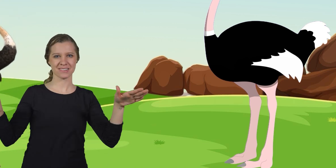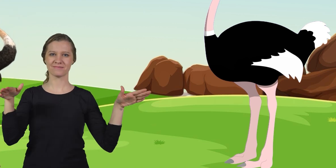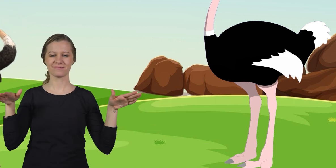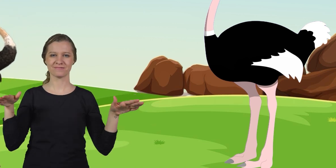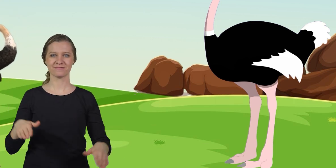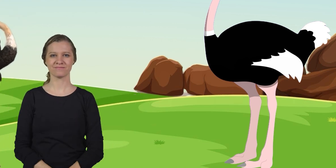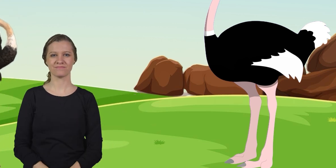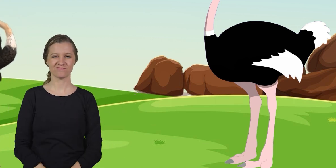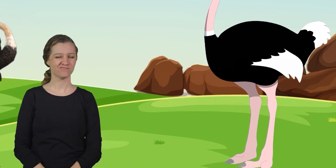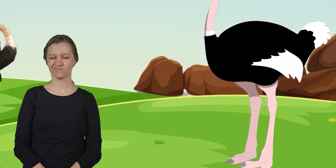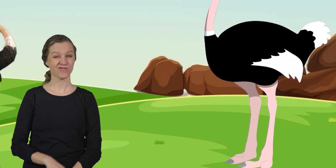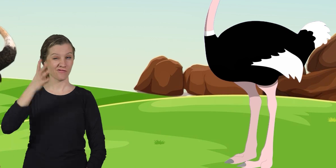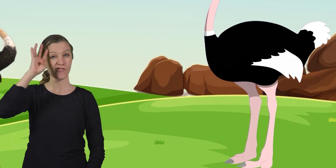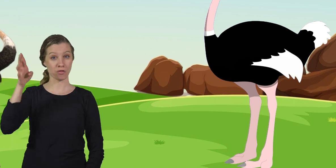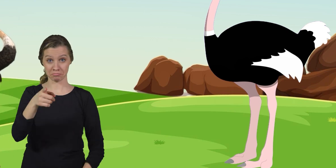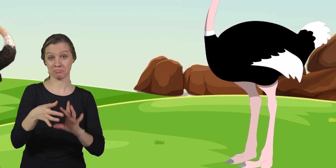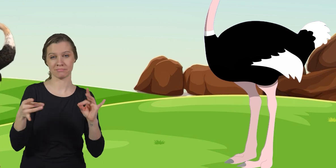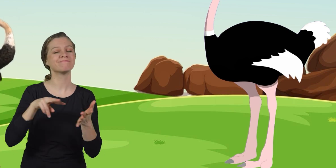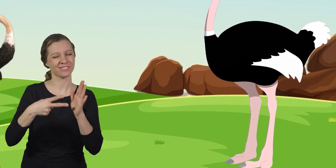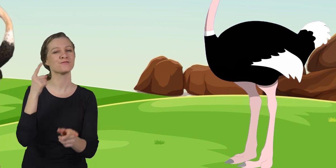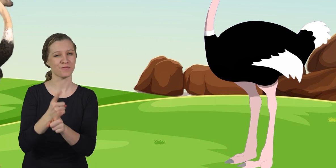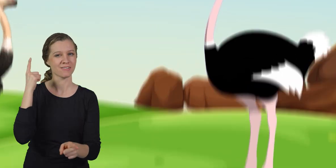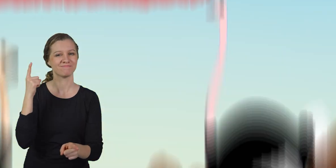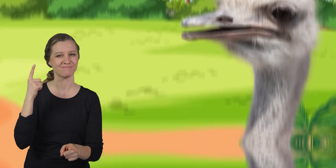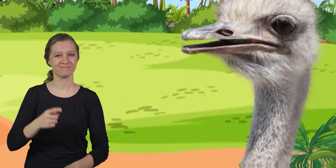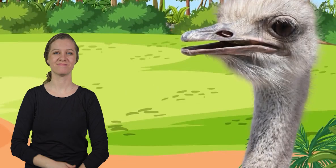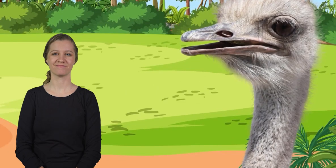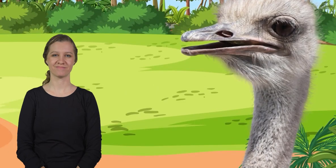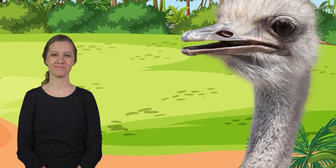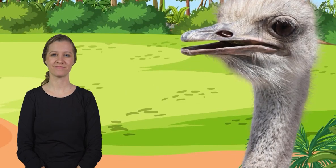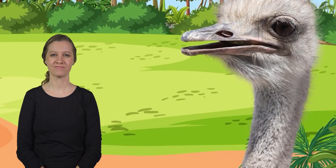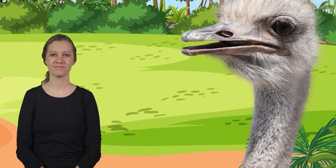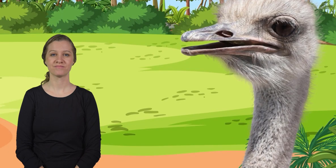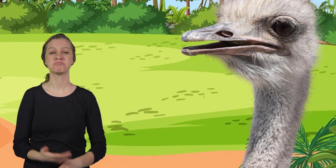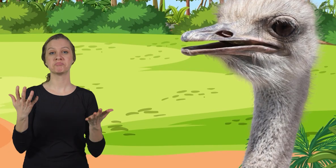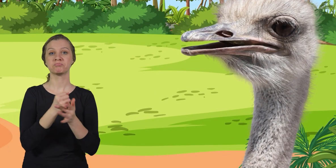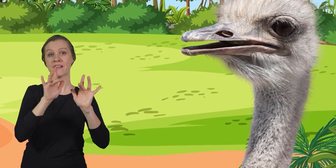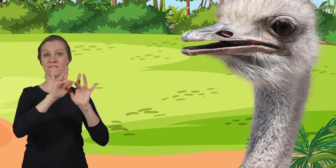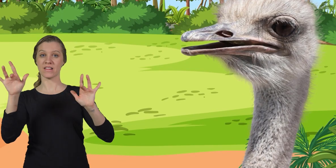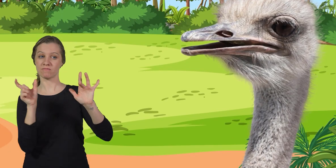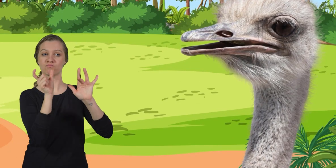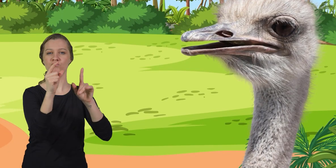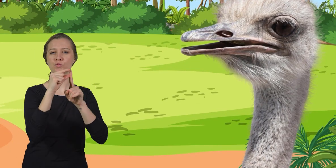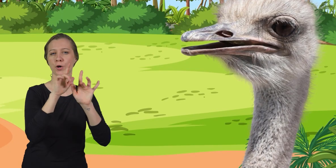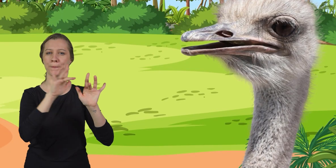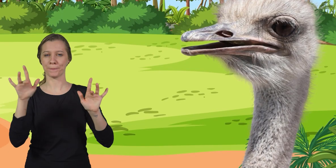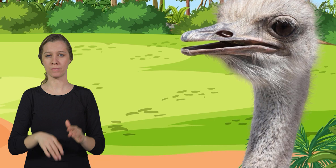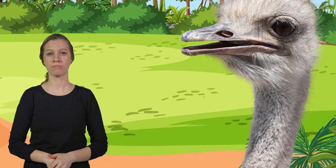If you said false, you're correct. 3. Fill in the blank Ostriches